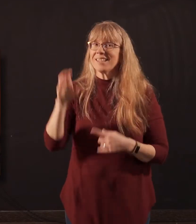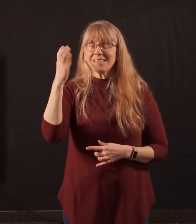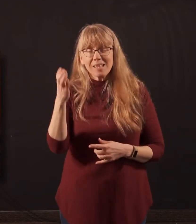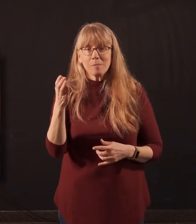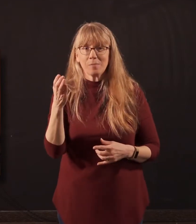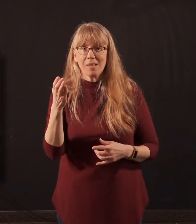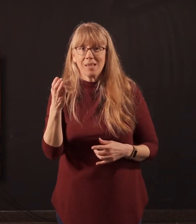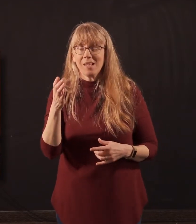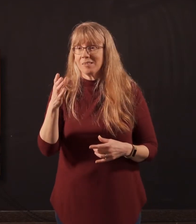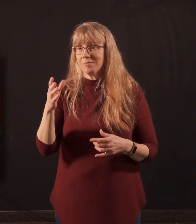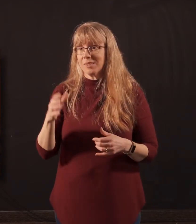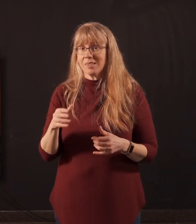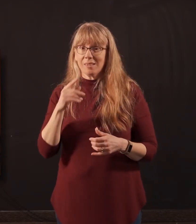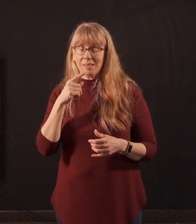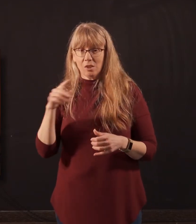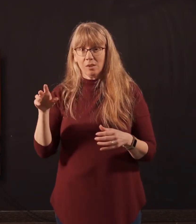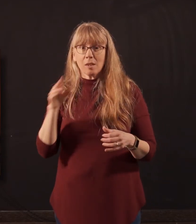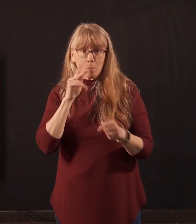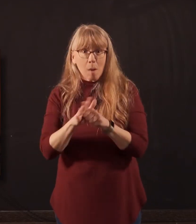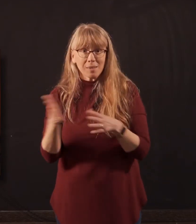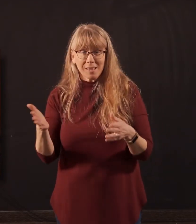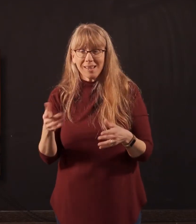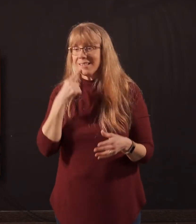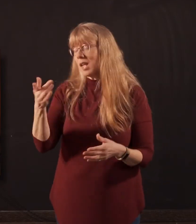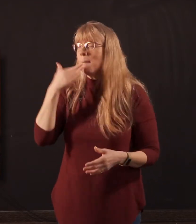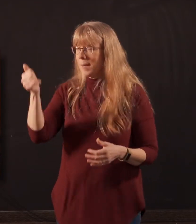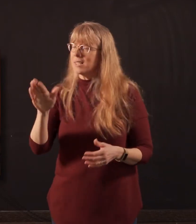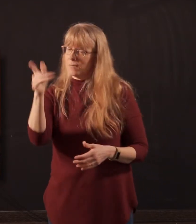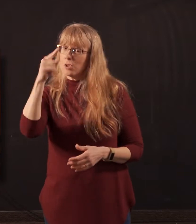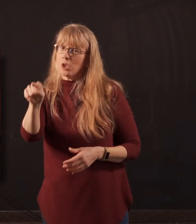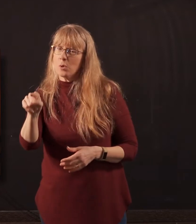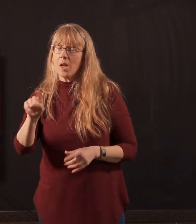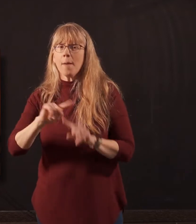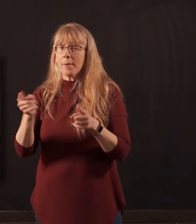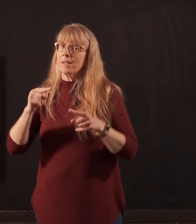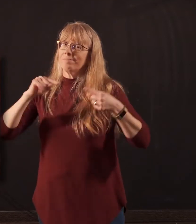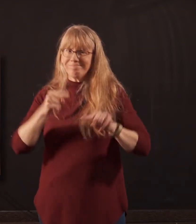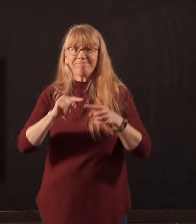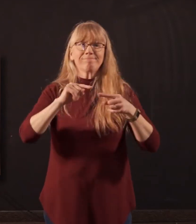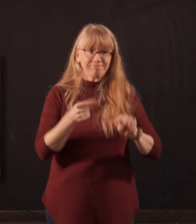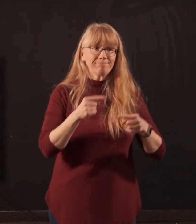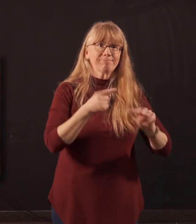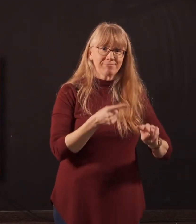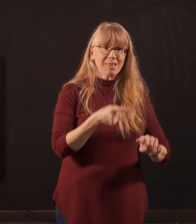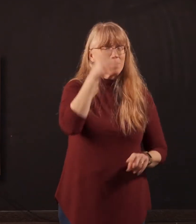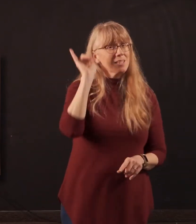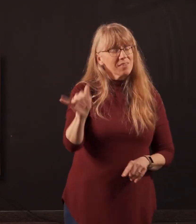their promise. They say they have your best interest at heart, but yet they hurt you time and time again. And because of that, you have lacked, you've